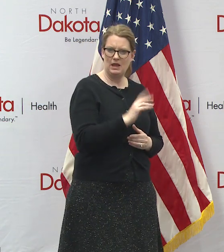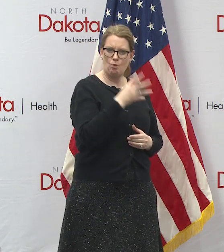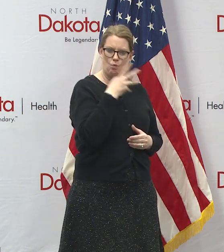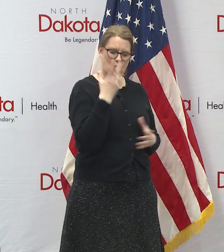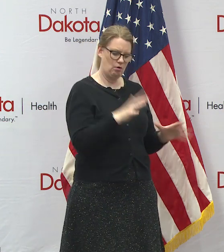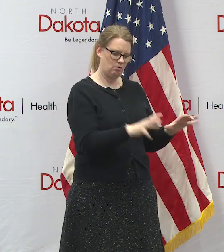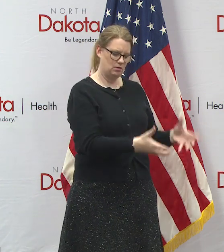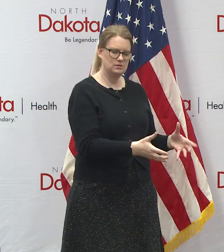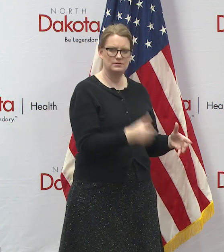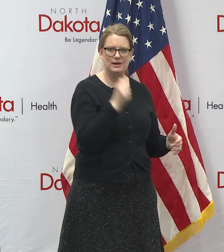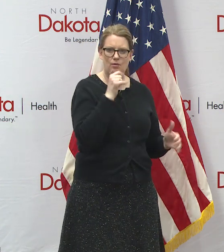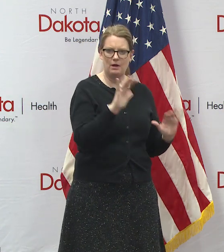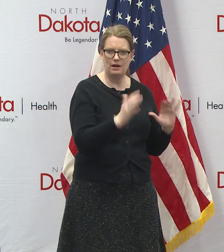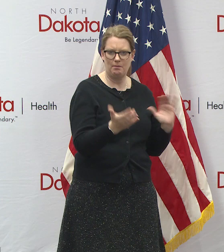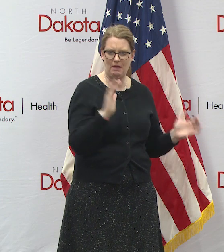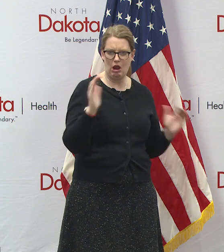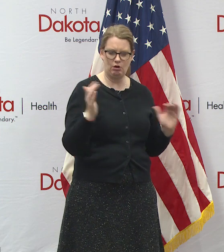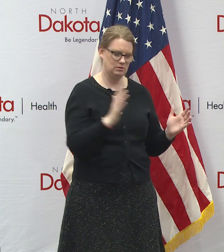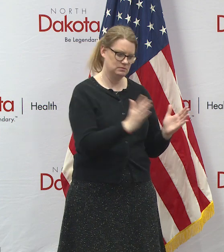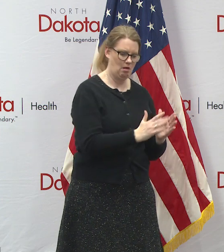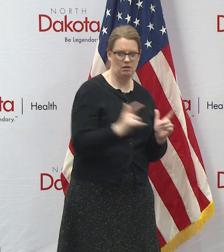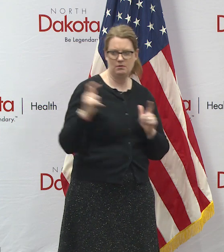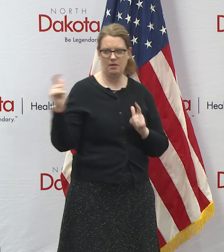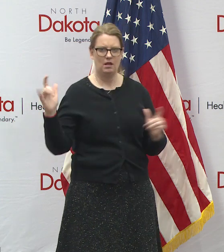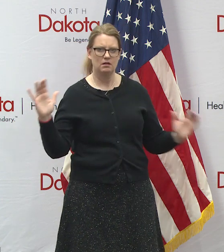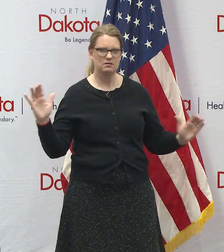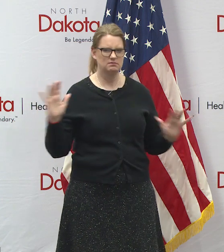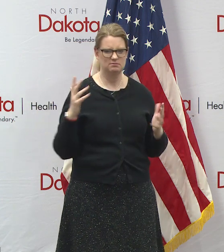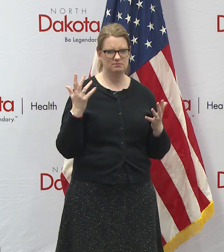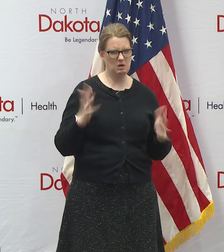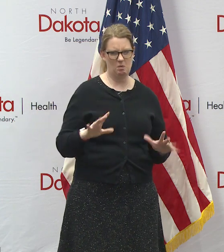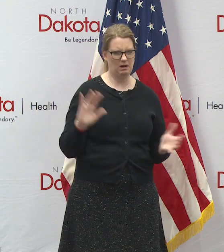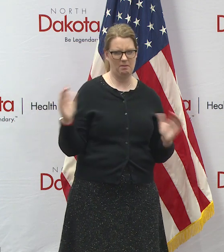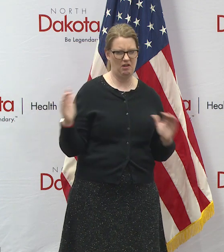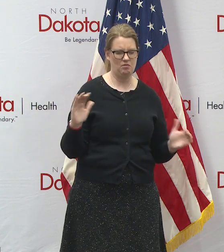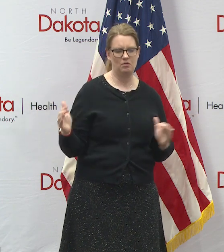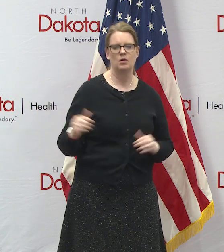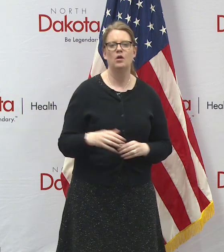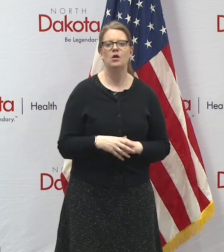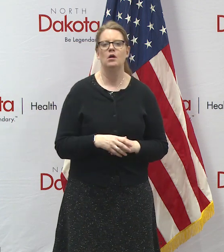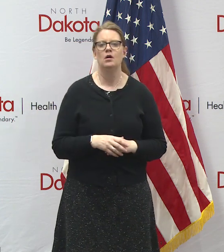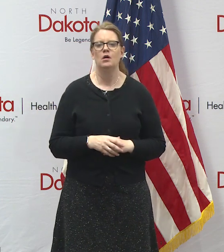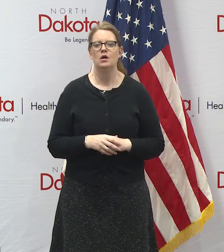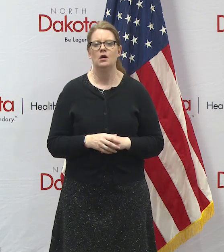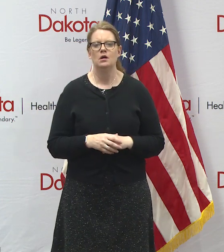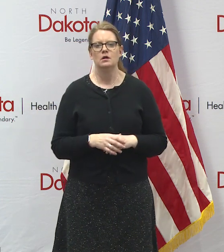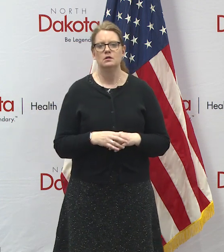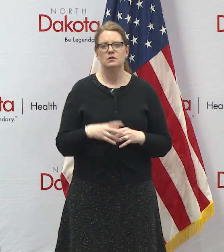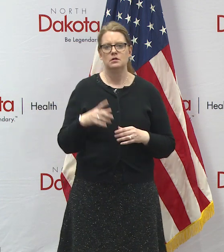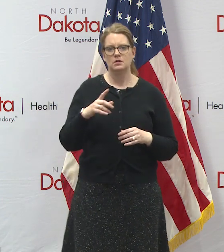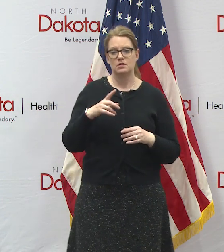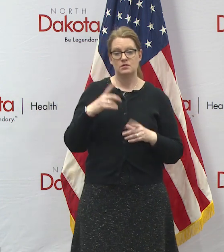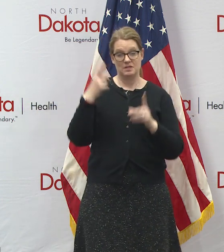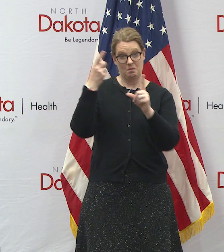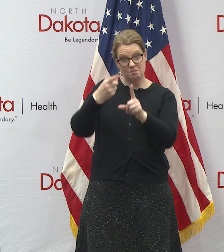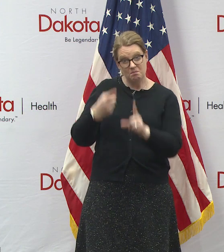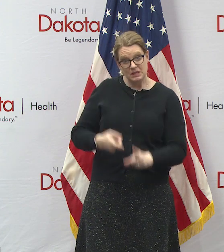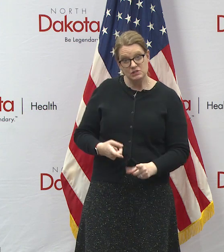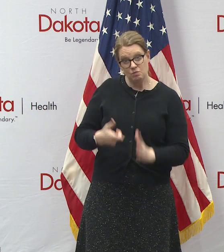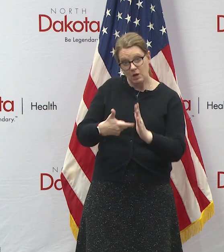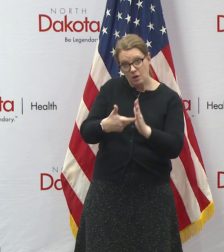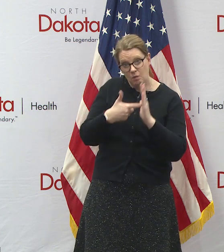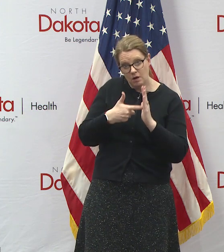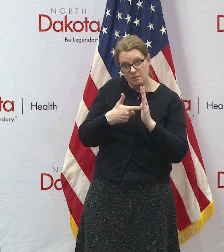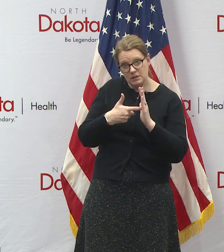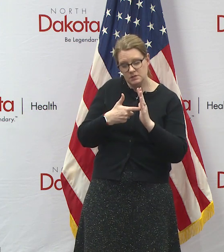comparing small to large uh we are looking to make sure that we're you know meeting all the mission requirements that we're looking